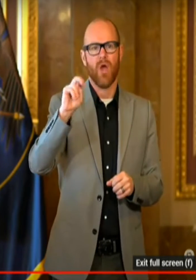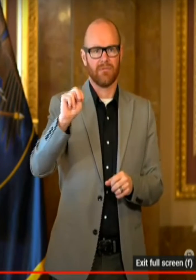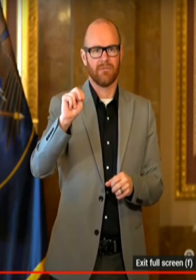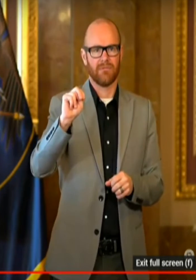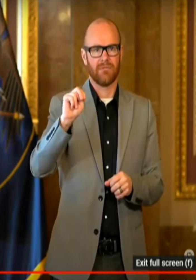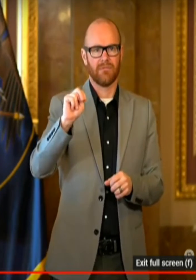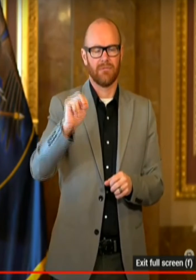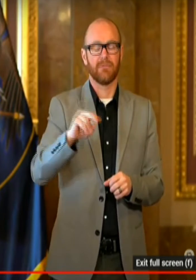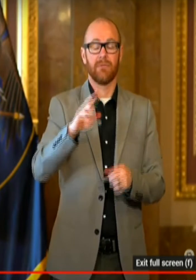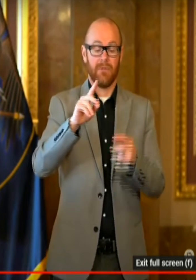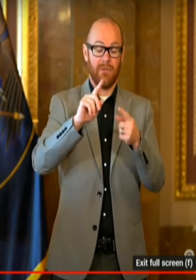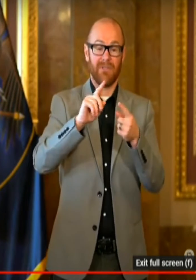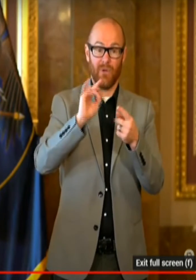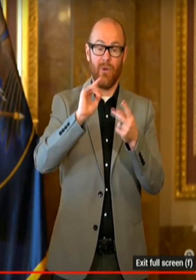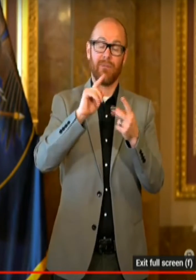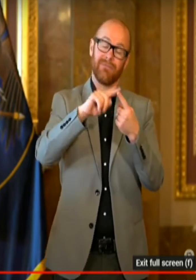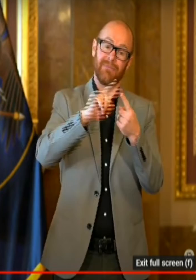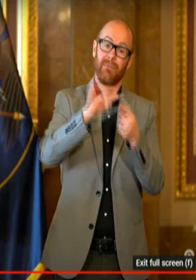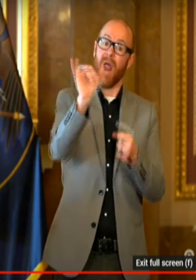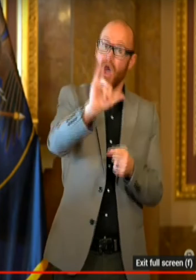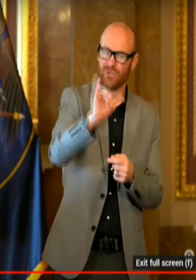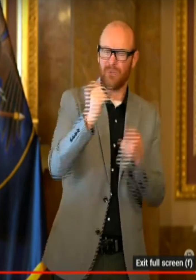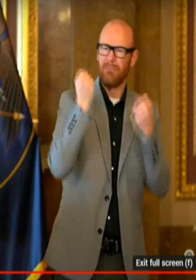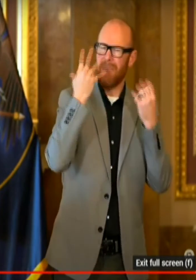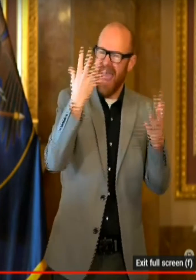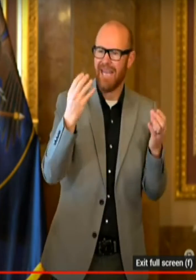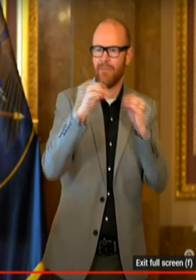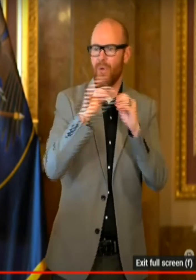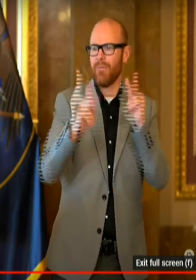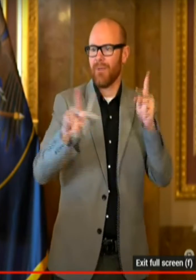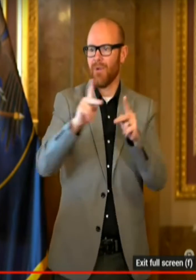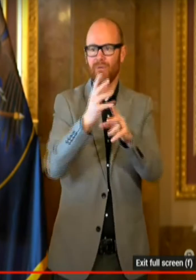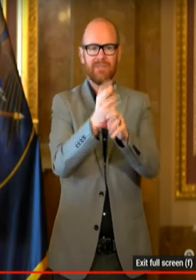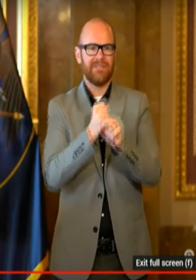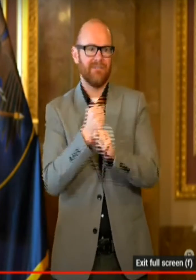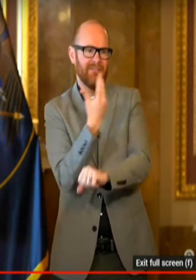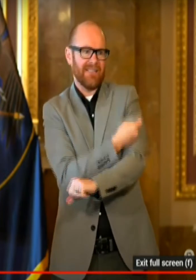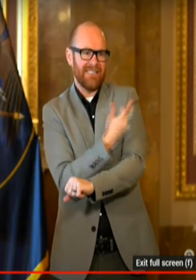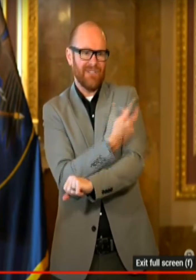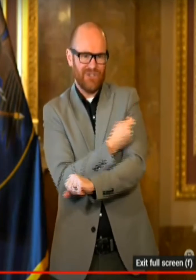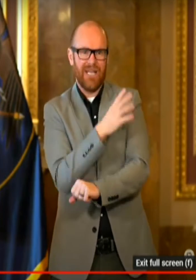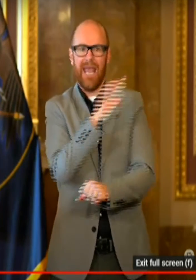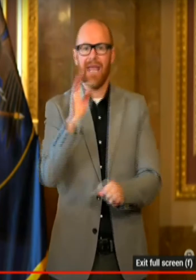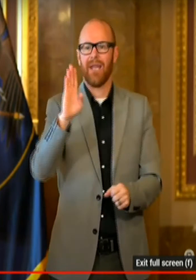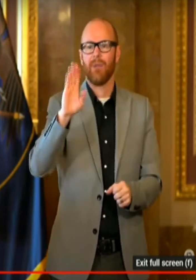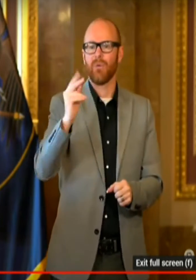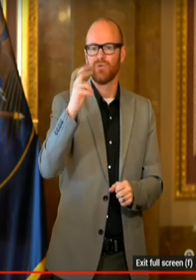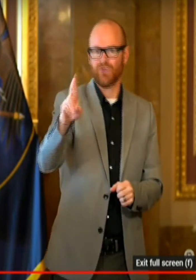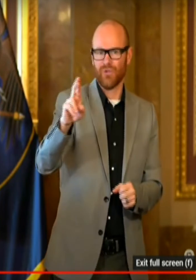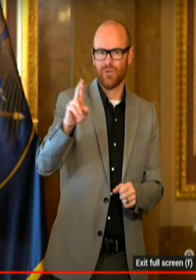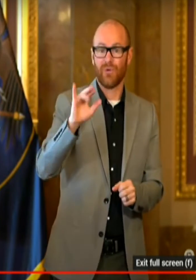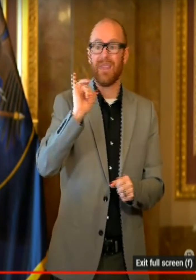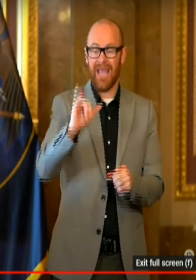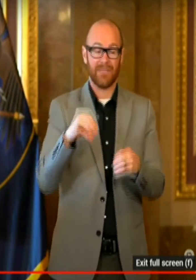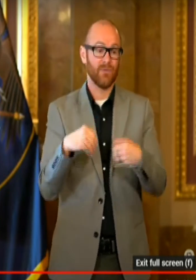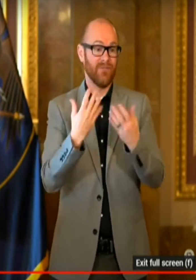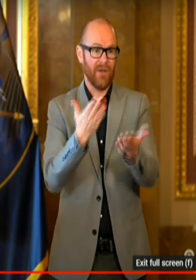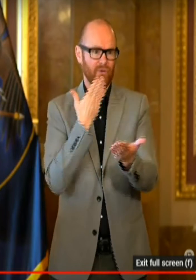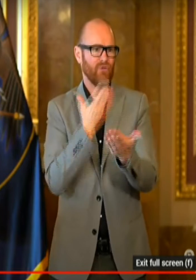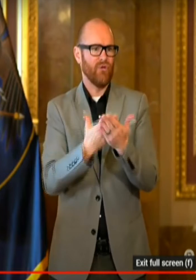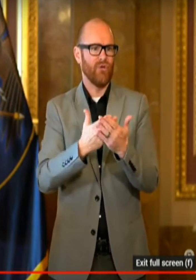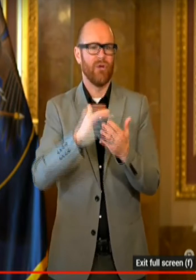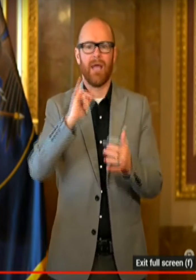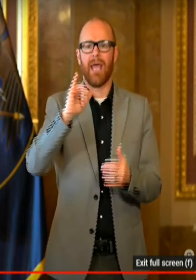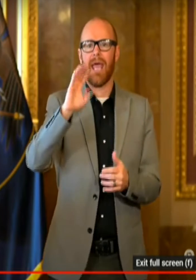The first one is we have so many more people vaccinated and so many more people boosted. So that is providing significant immunity. We